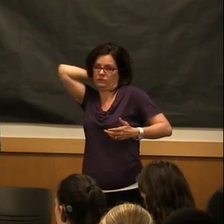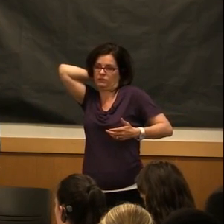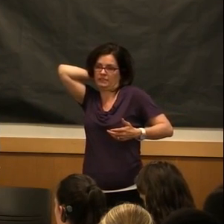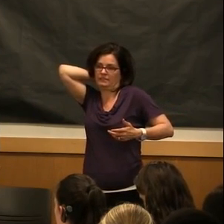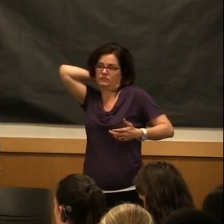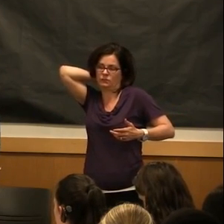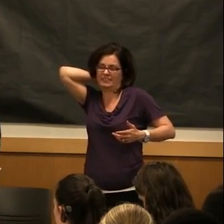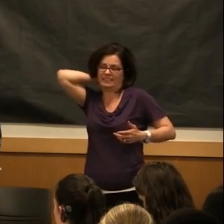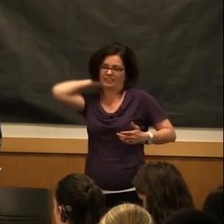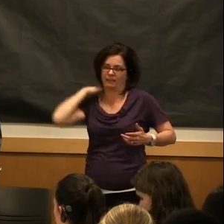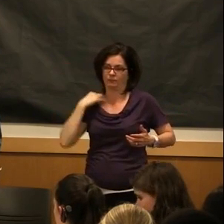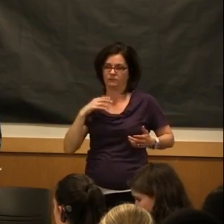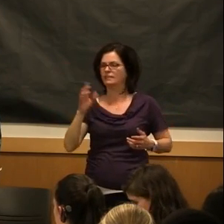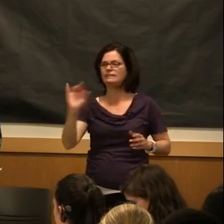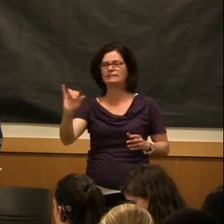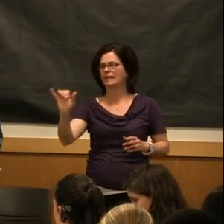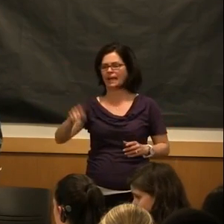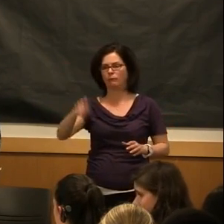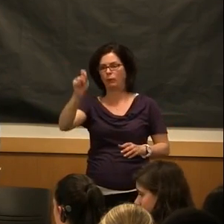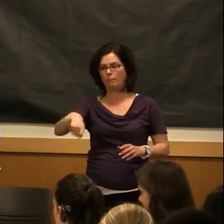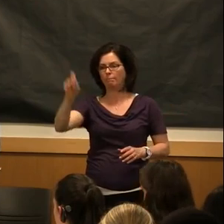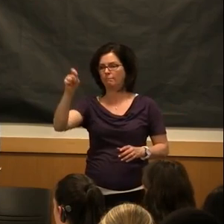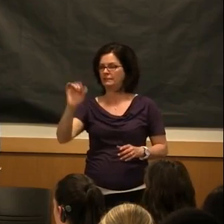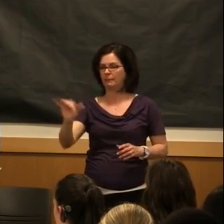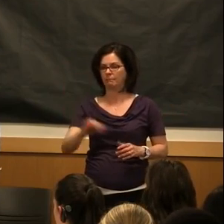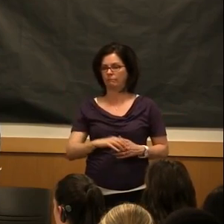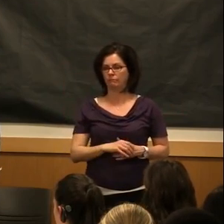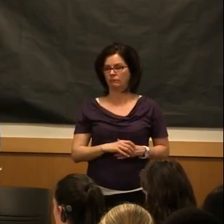How does it work? It's just like a swipe card.-hmm.